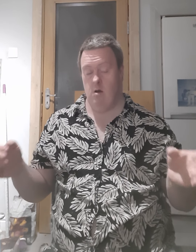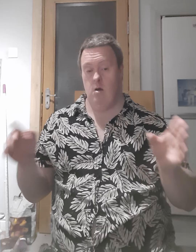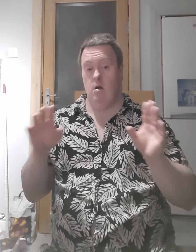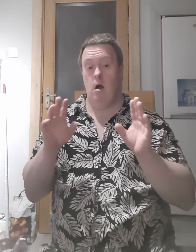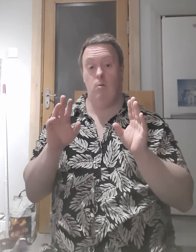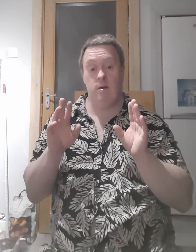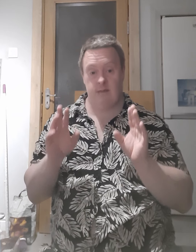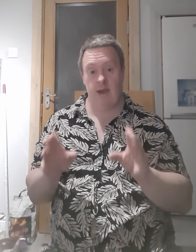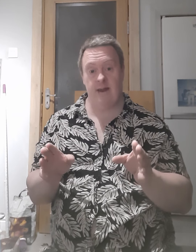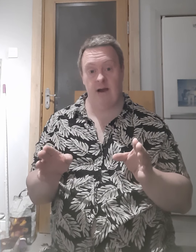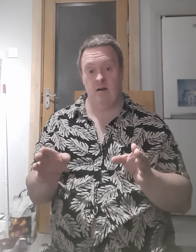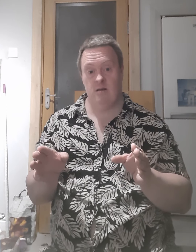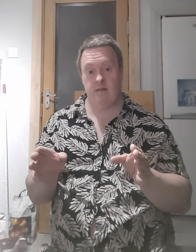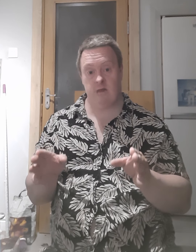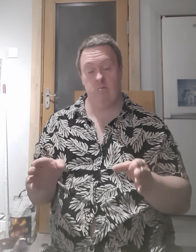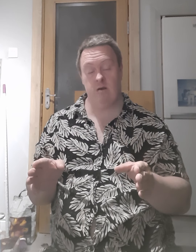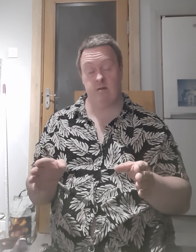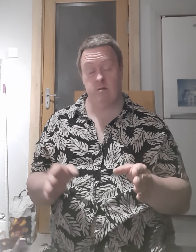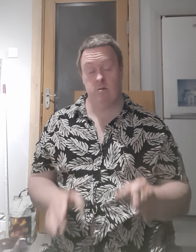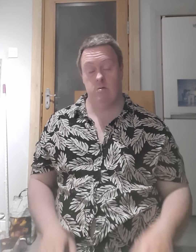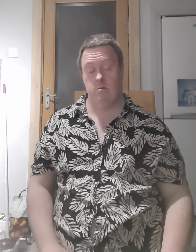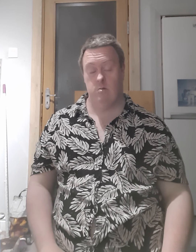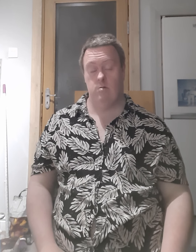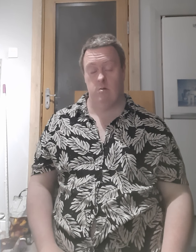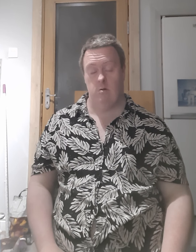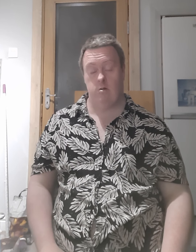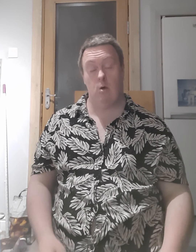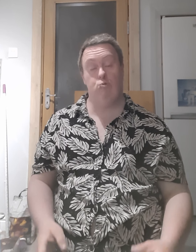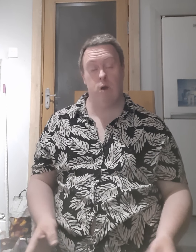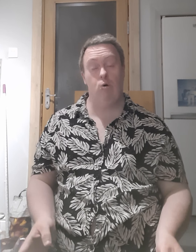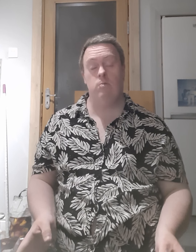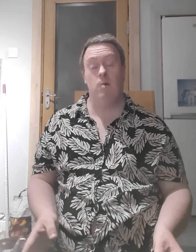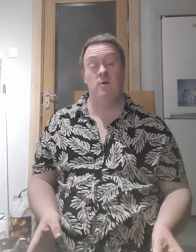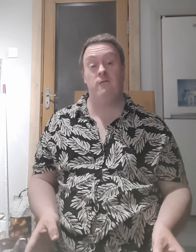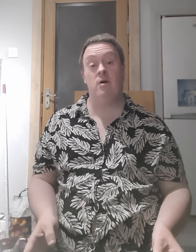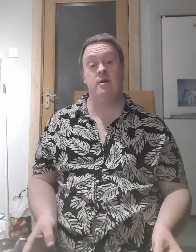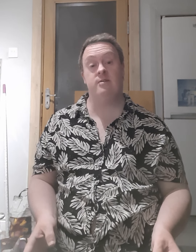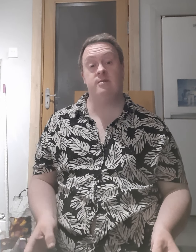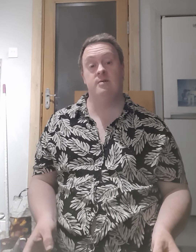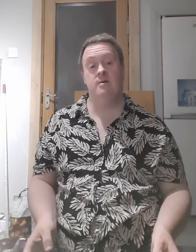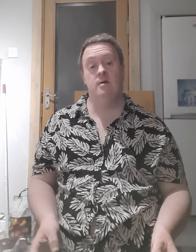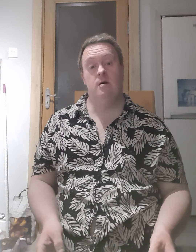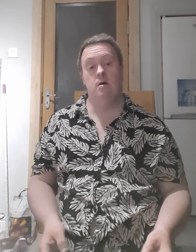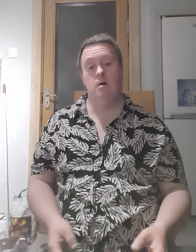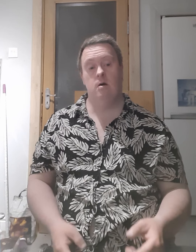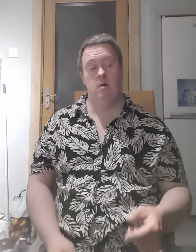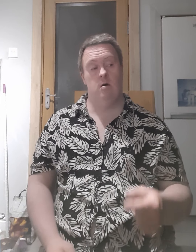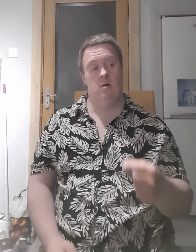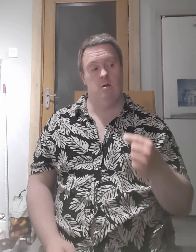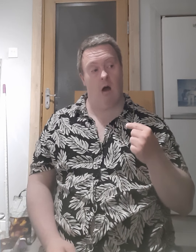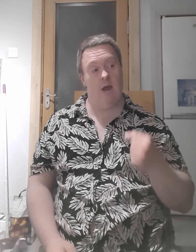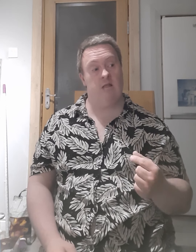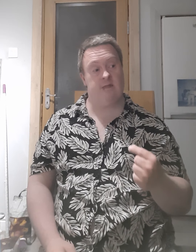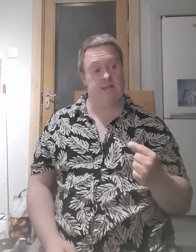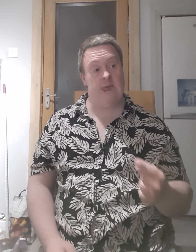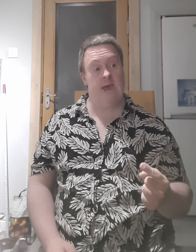I'm real Taylor, serious. So real number four is, I am still